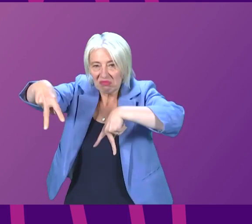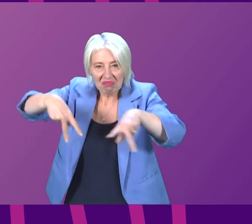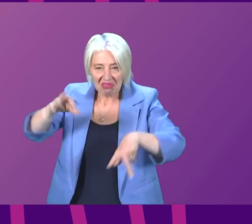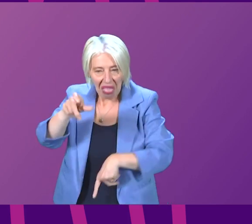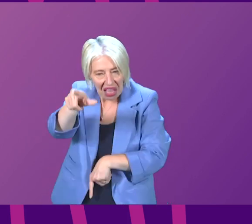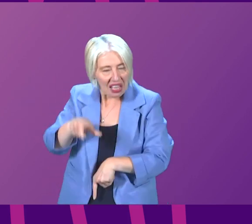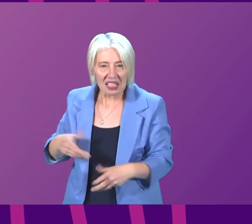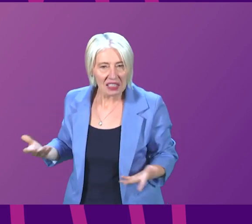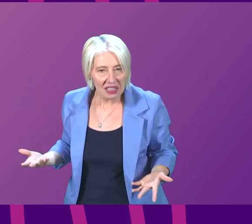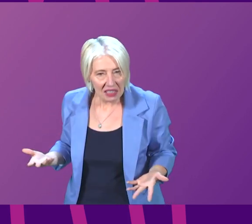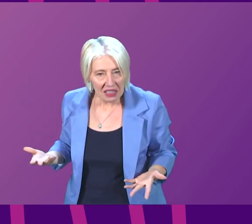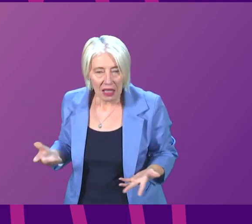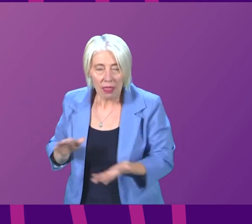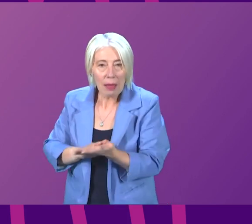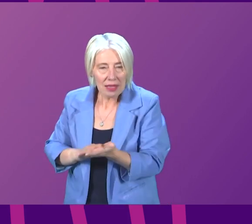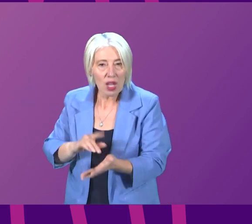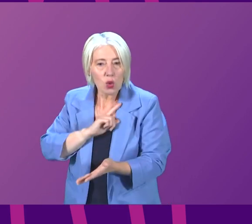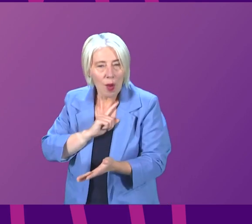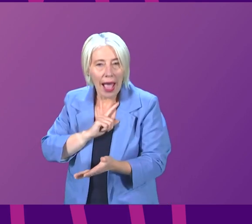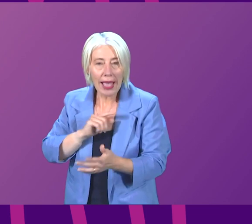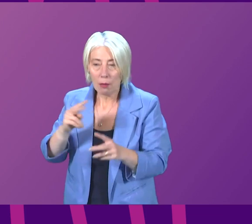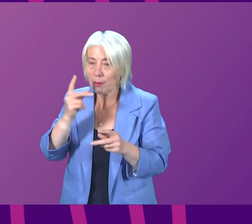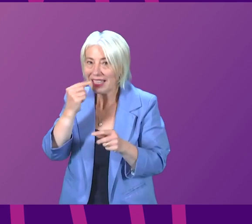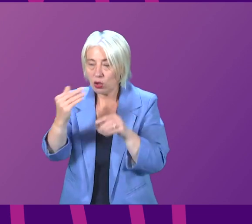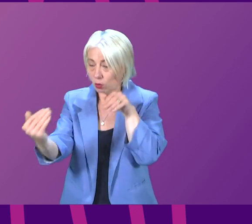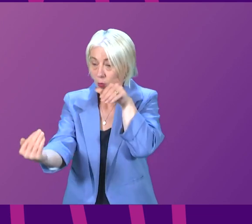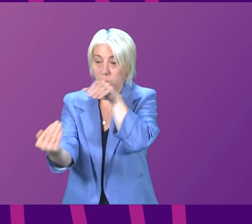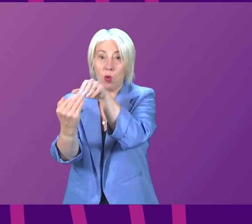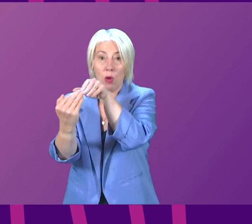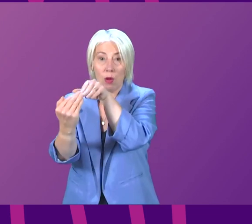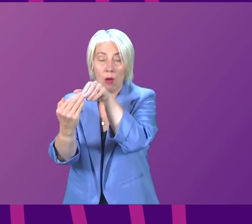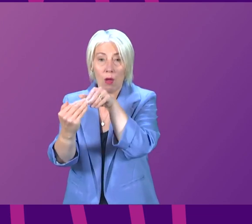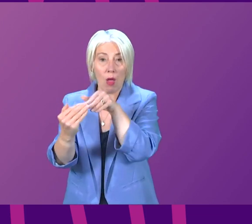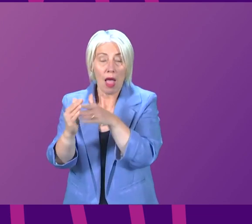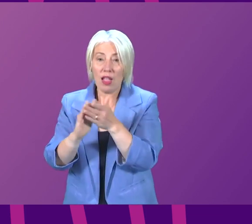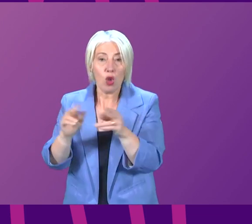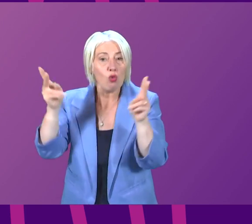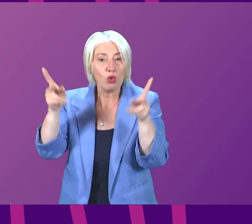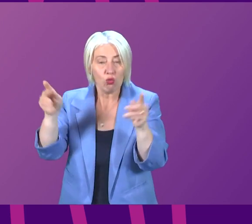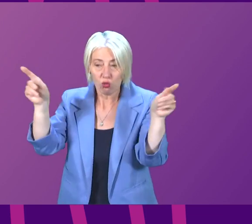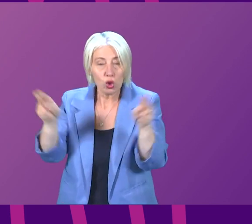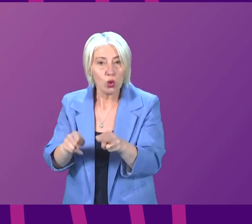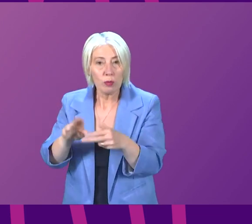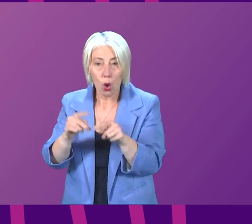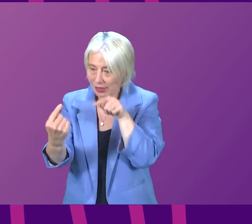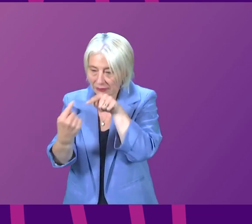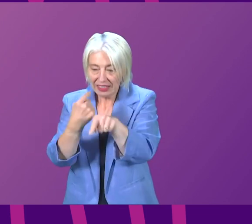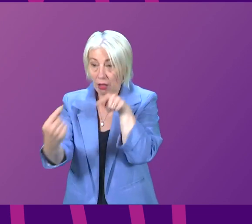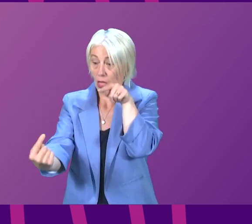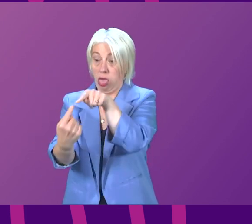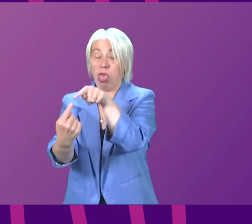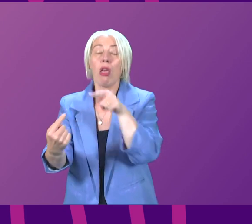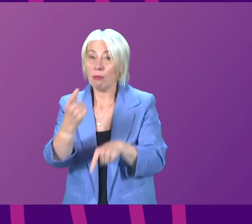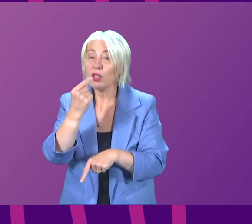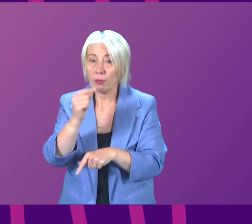traffic and hence the risk of head-on collisions is not reduced therefore will the First Minister